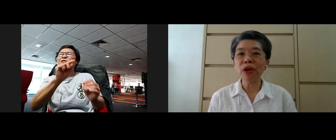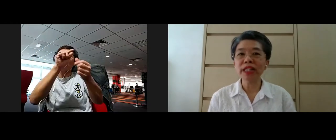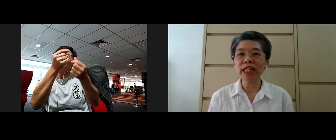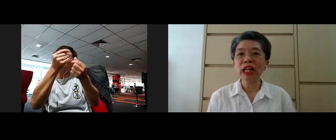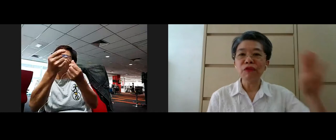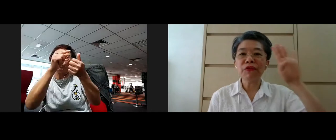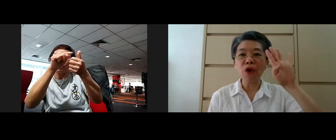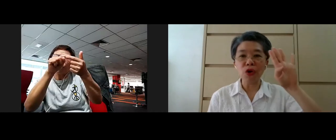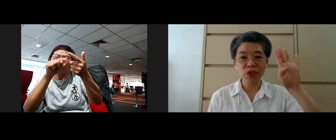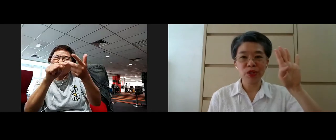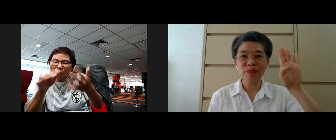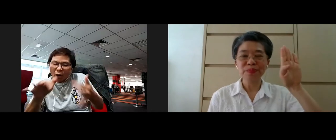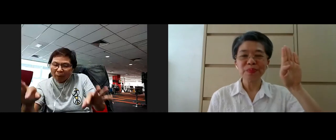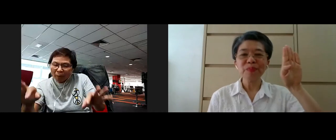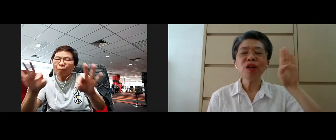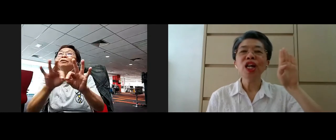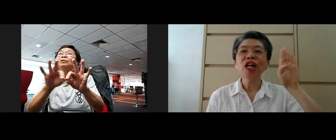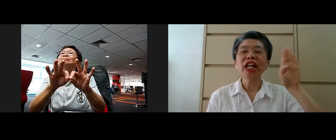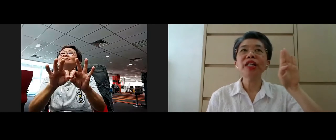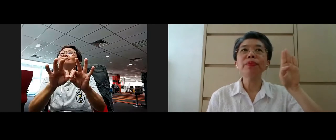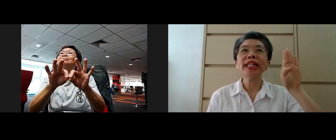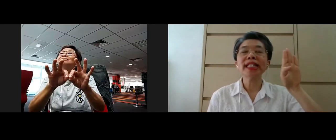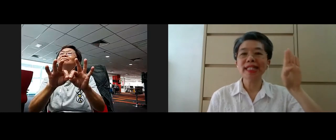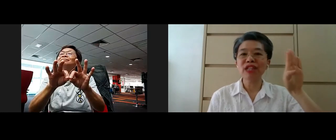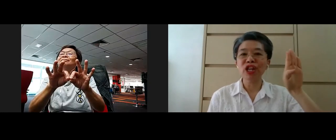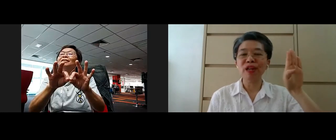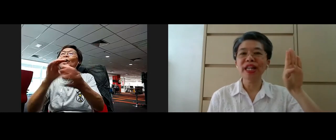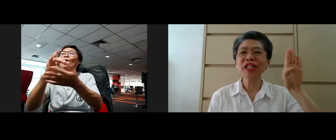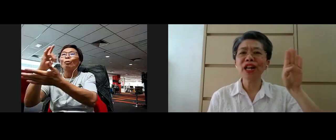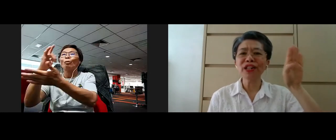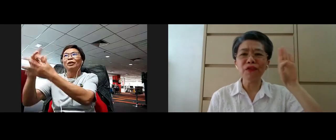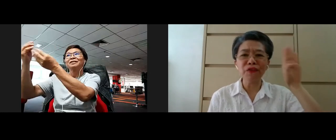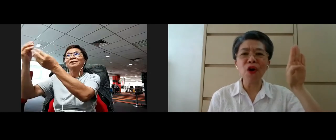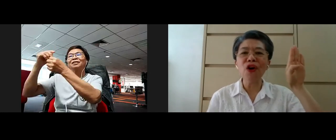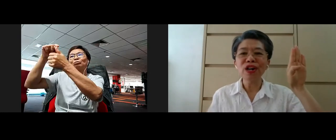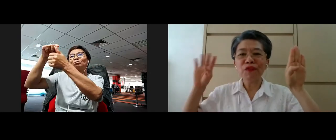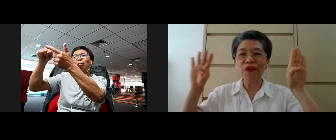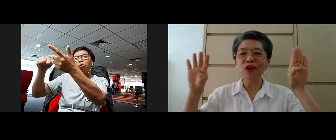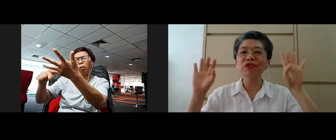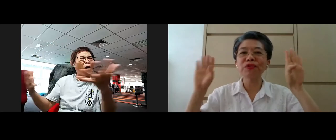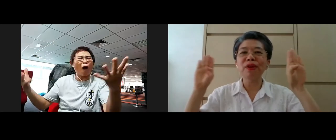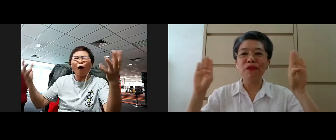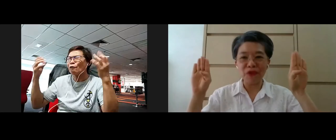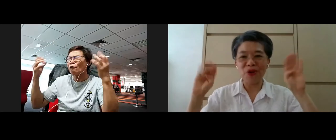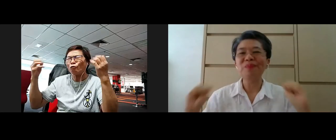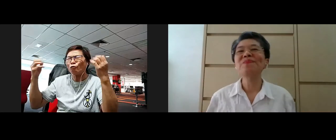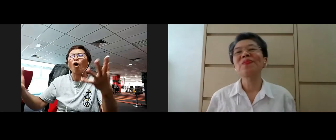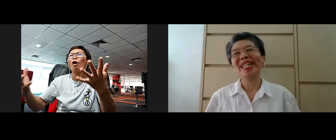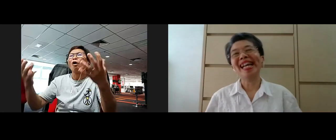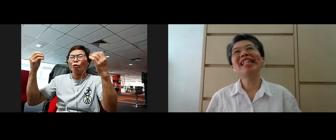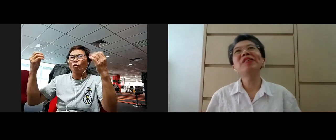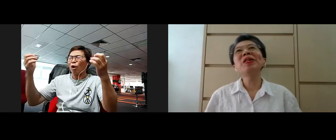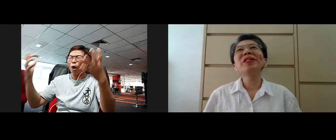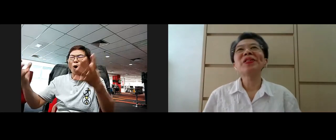important force in the Buddha's teaching there is a lot of four group of four